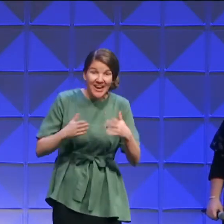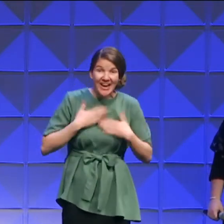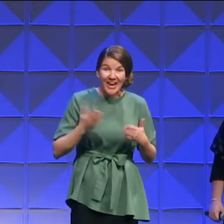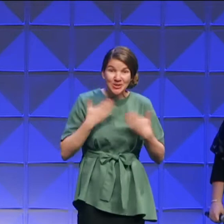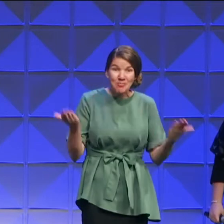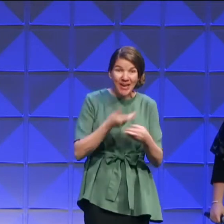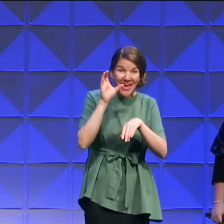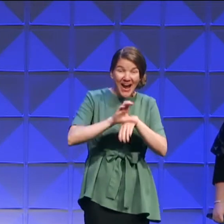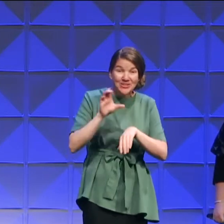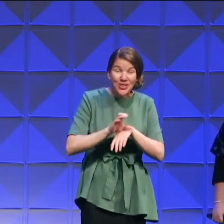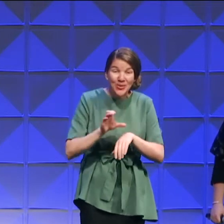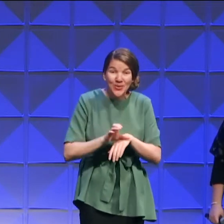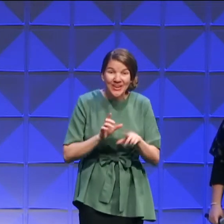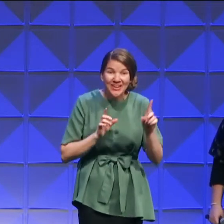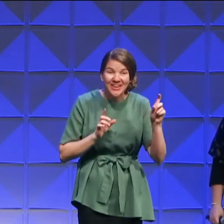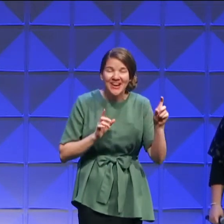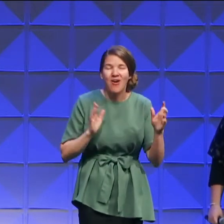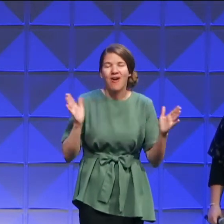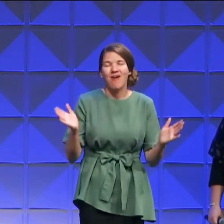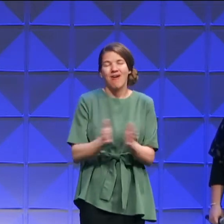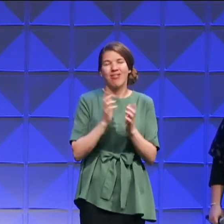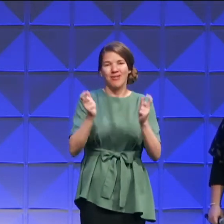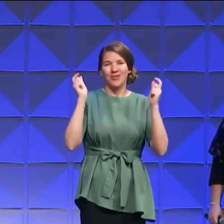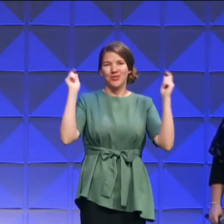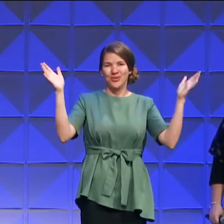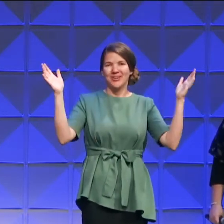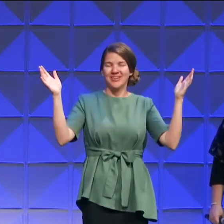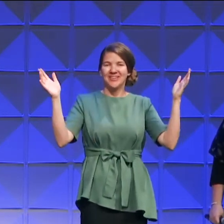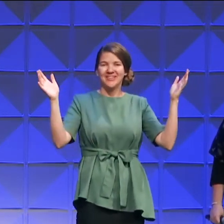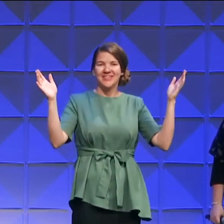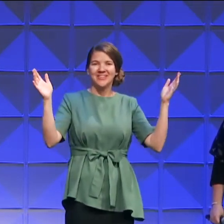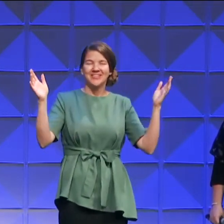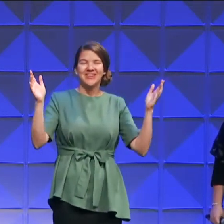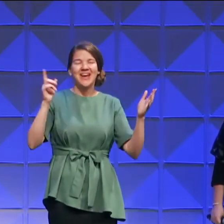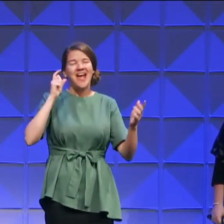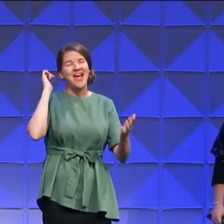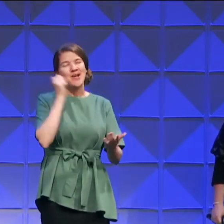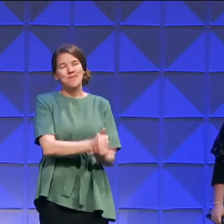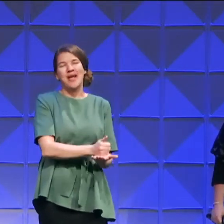house of the Lord this morning? Hallelujah! Amen!